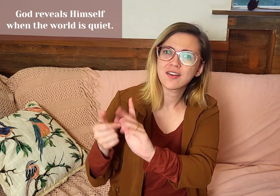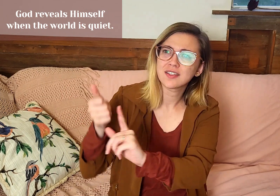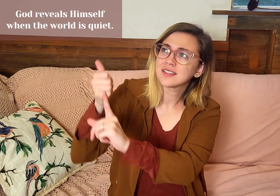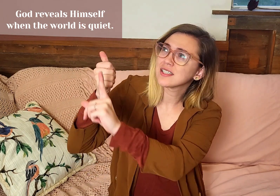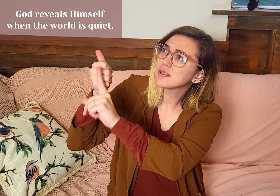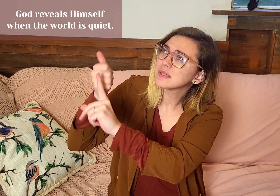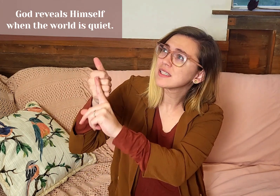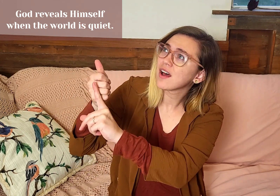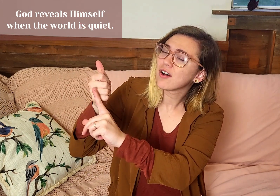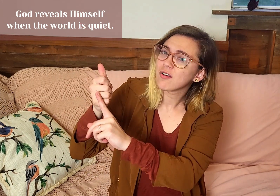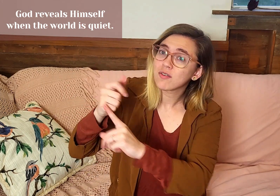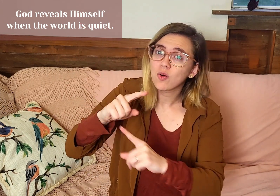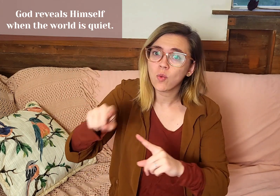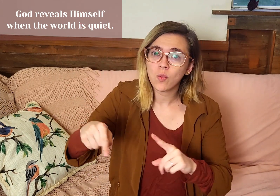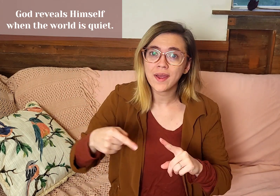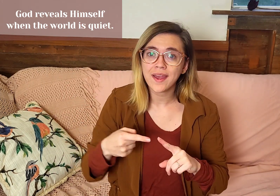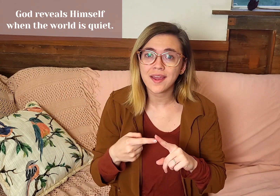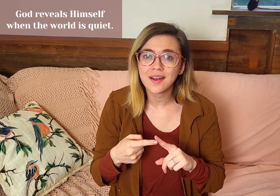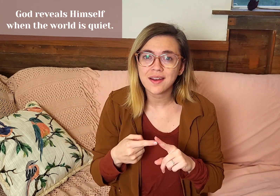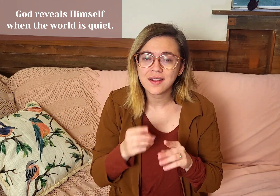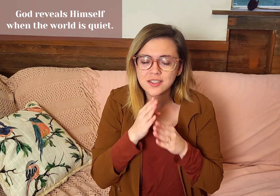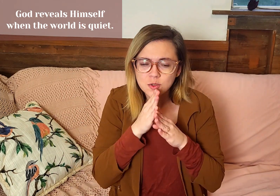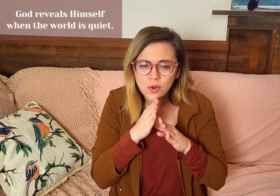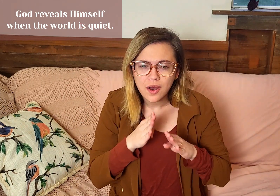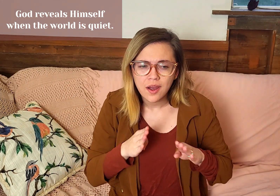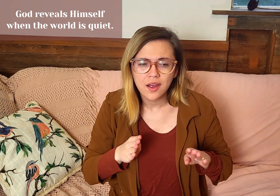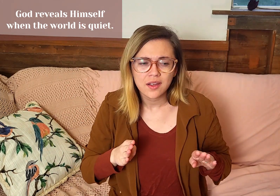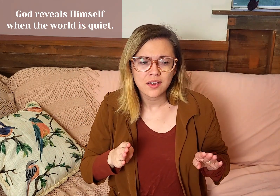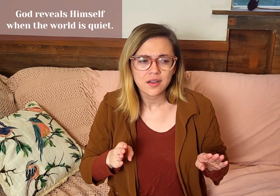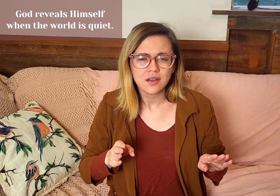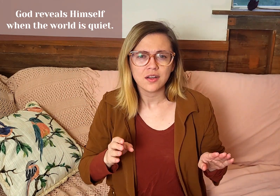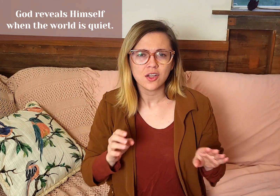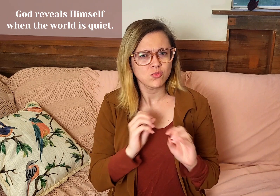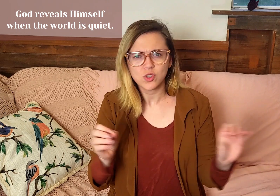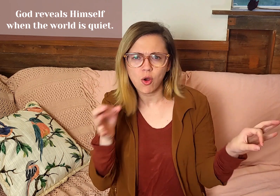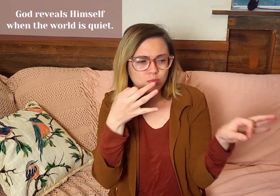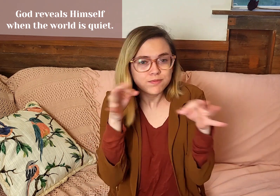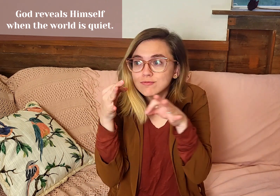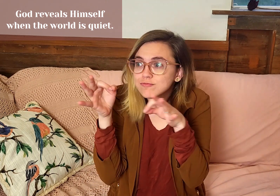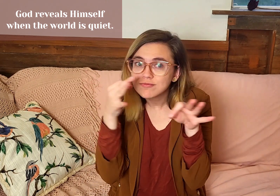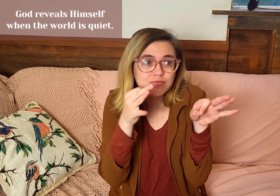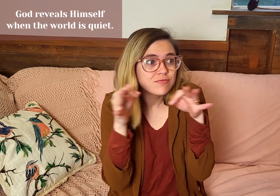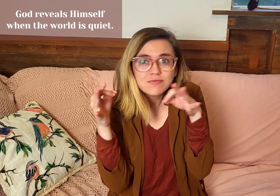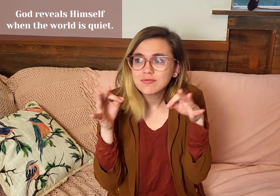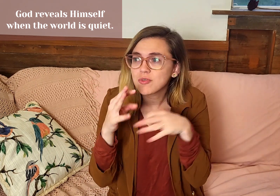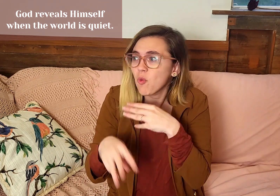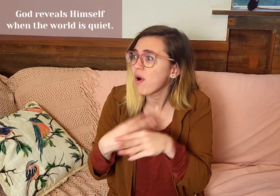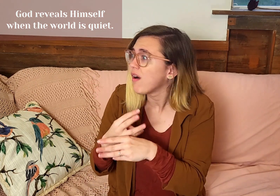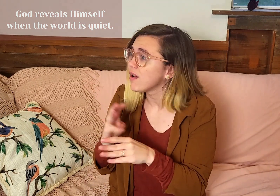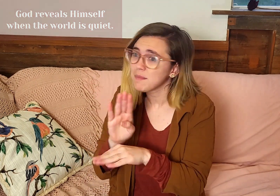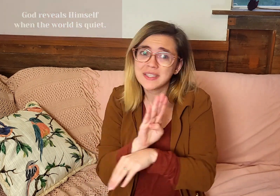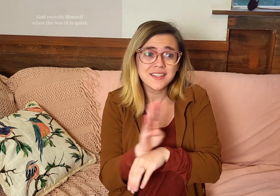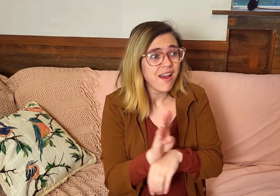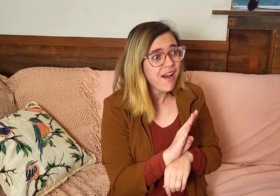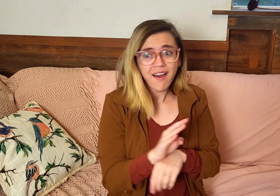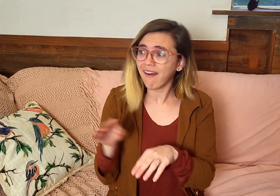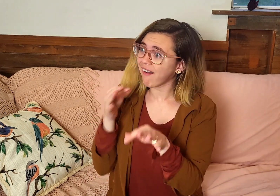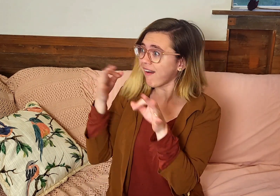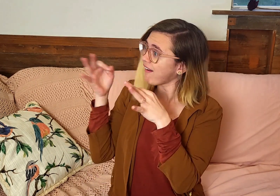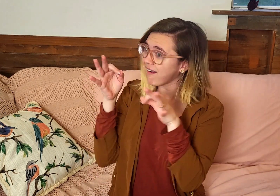Himself when it is quiet and peaceful, when there are no distractions and we're not being distracted by